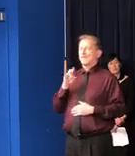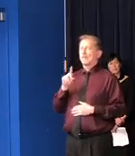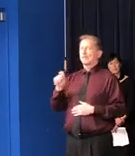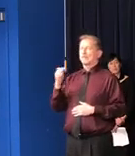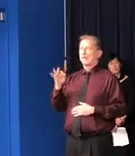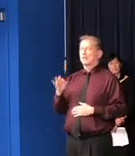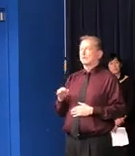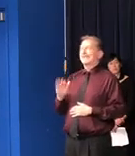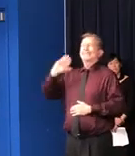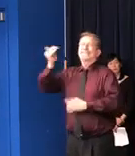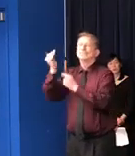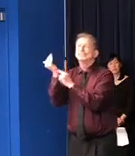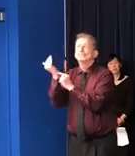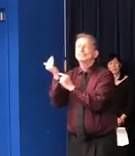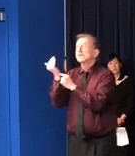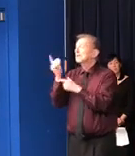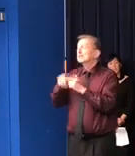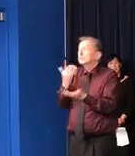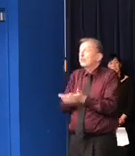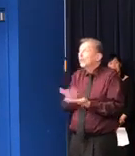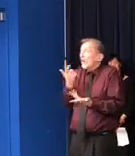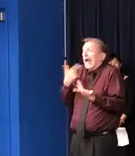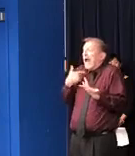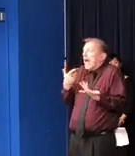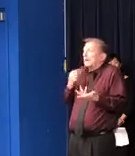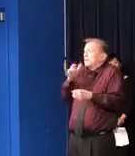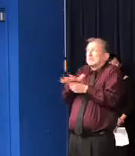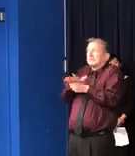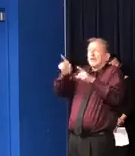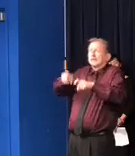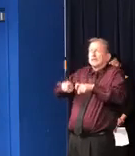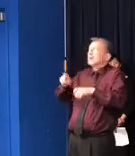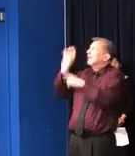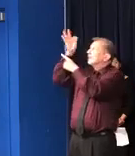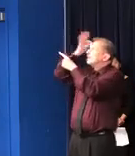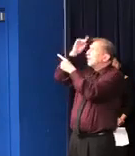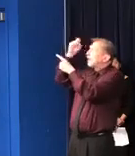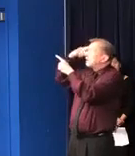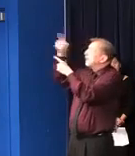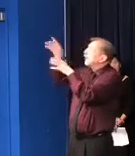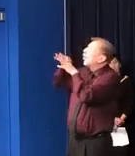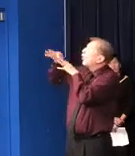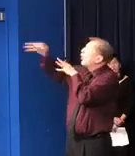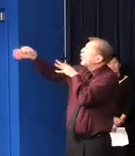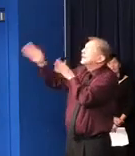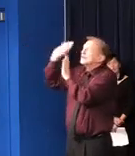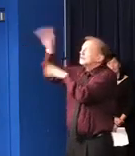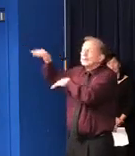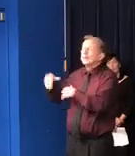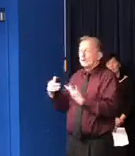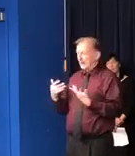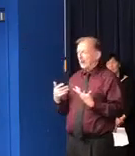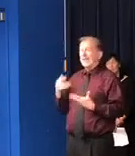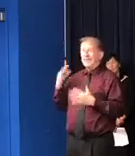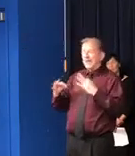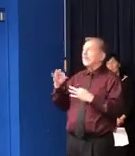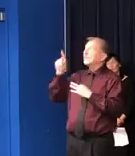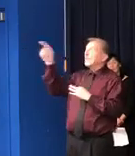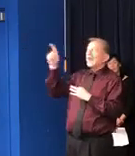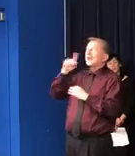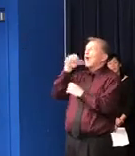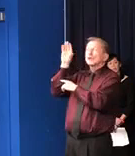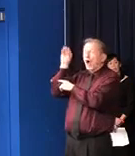government taking so long to get on this subject of testing. We would know so much more now. We'd be able to treat so many more people early.